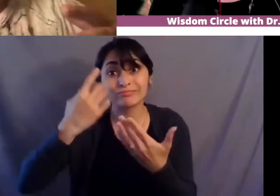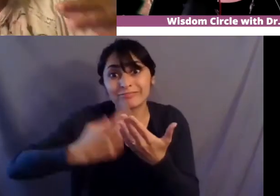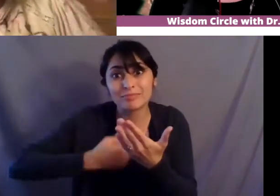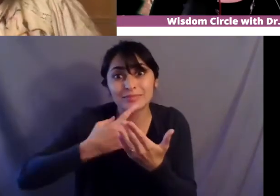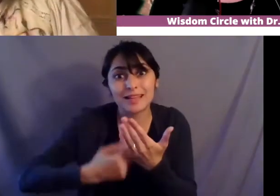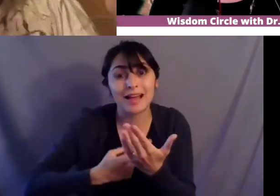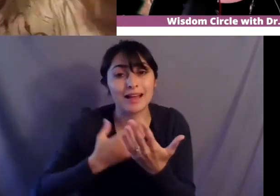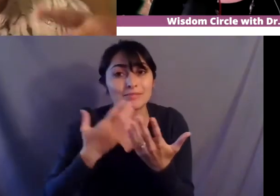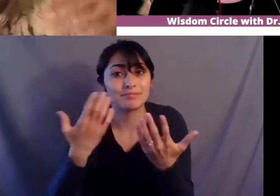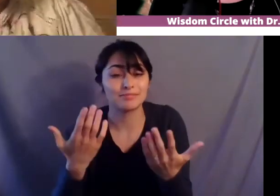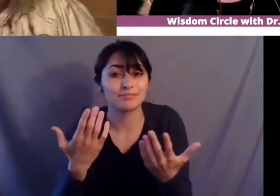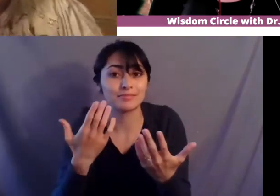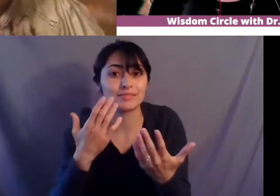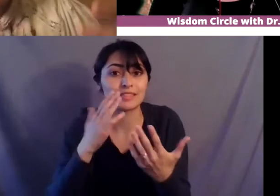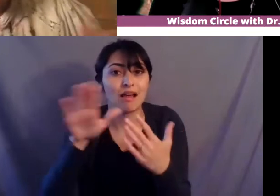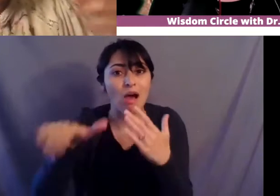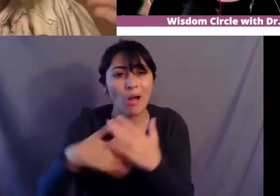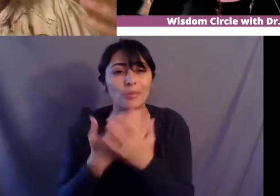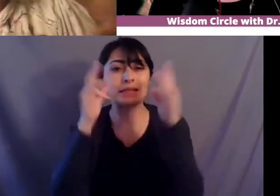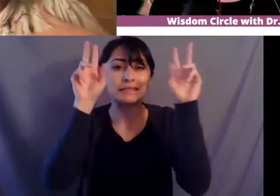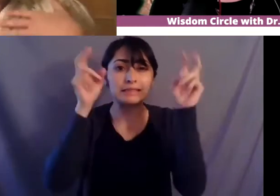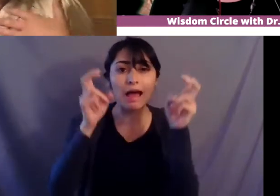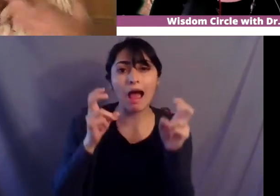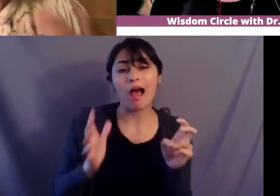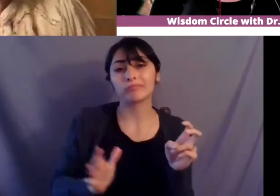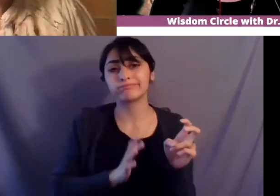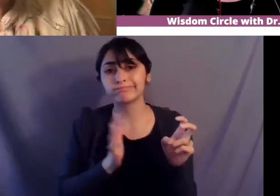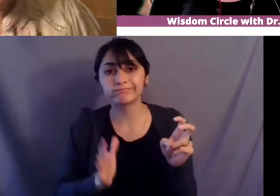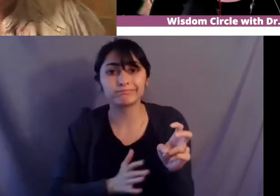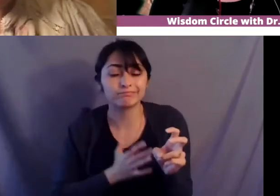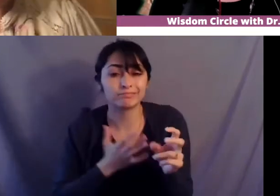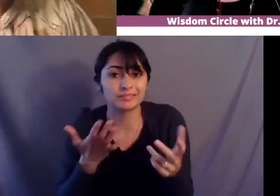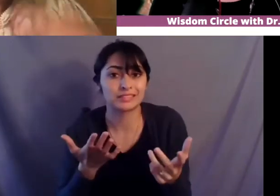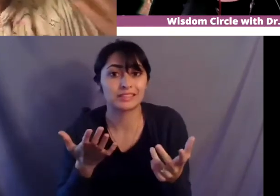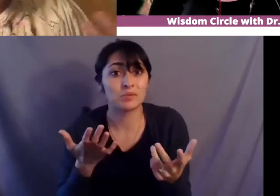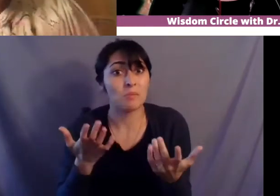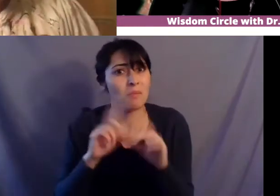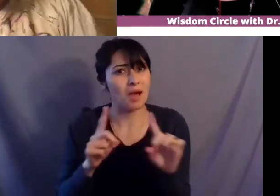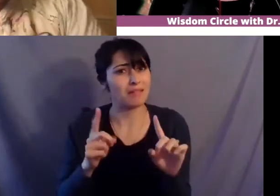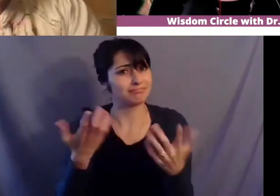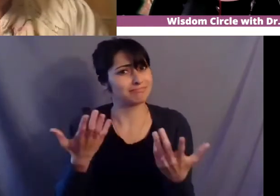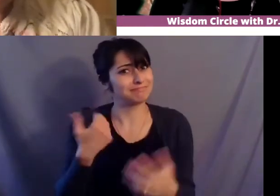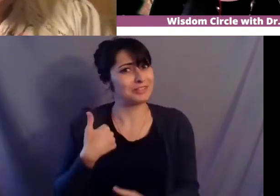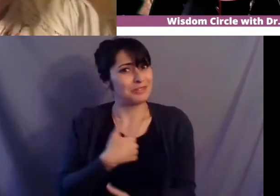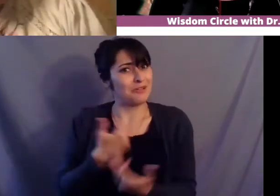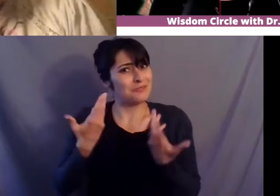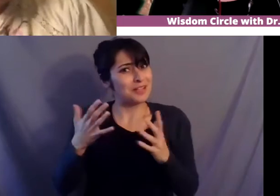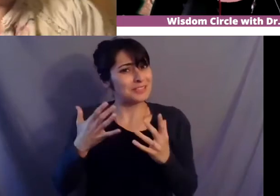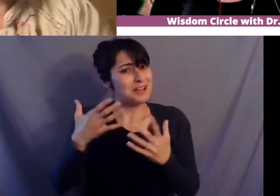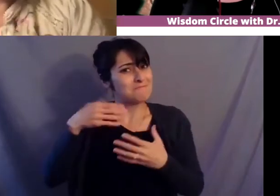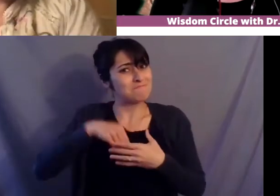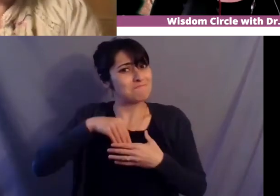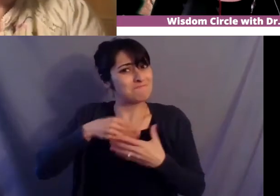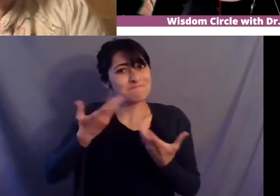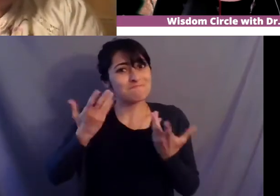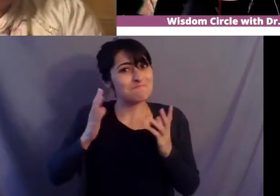all of these these titles and and things that we've done and we're just ourselves right so so just just ourselves